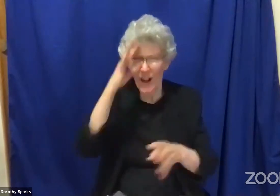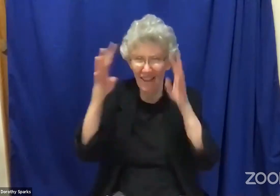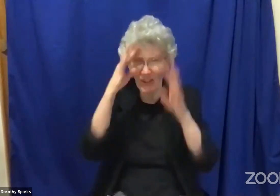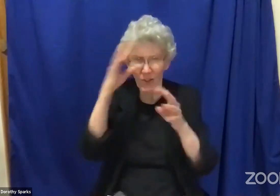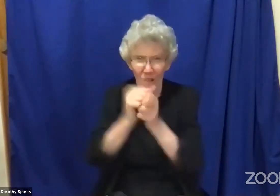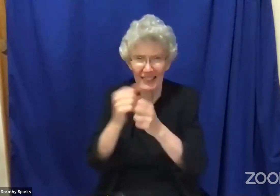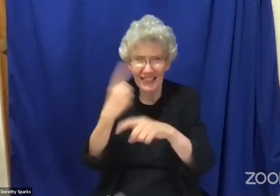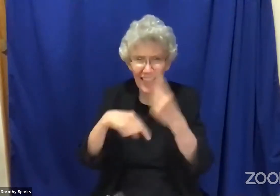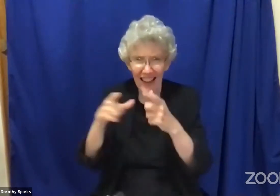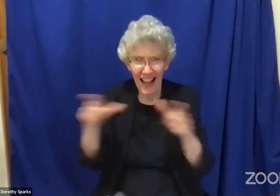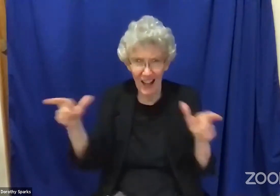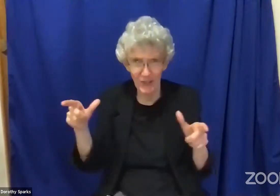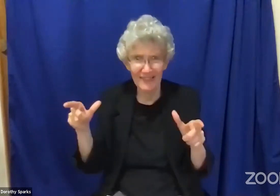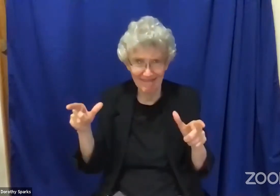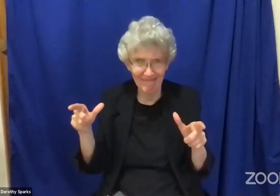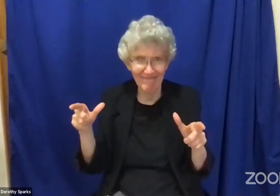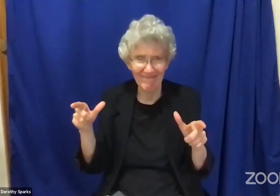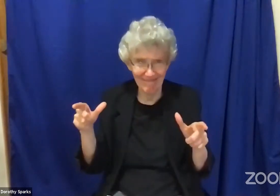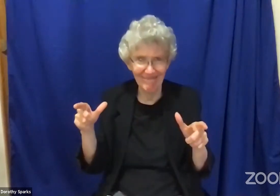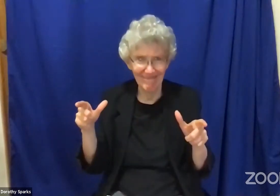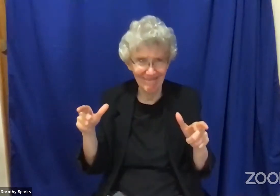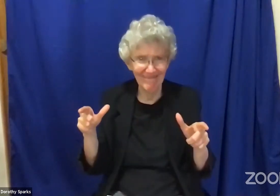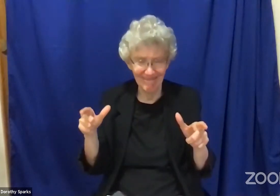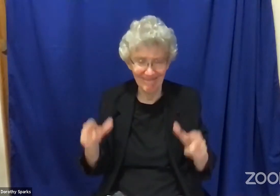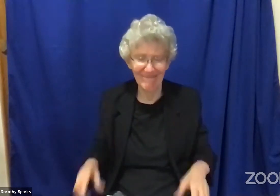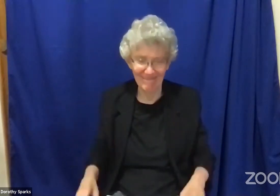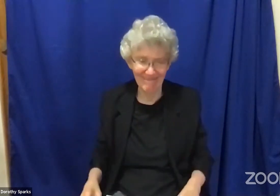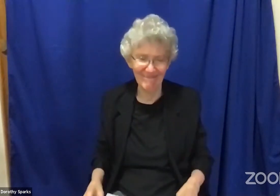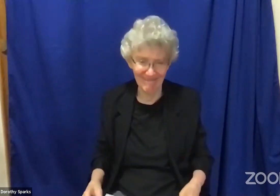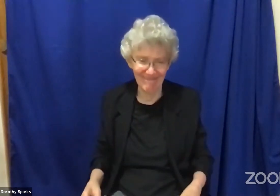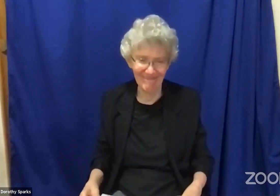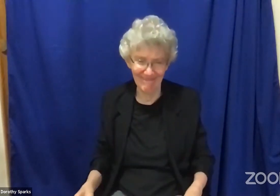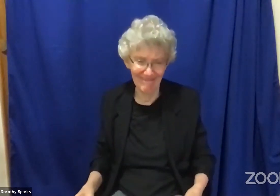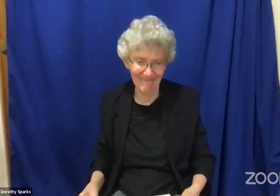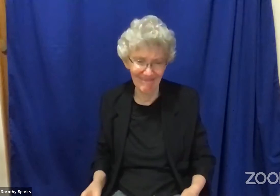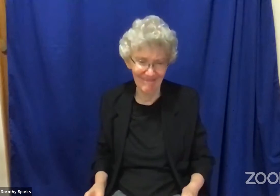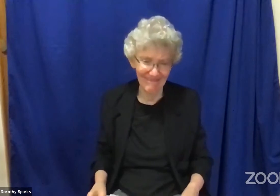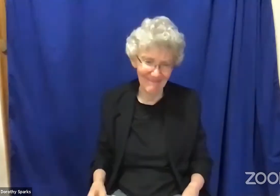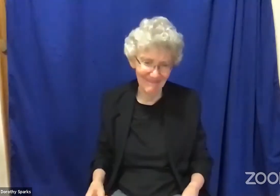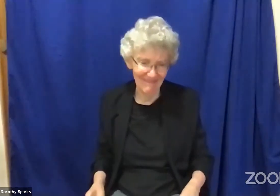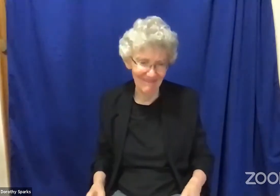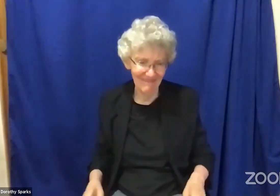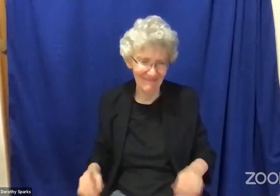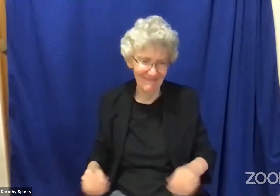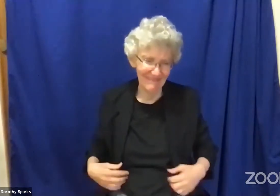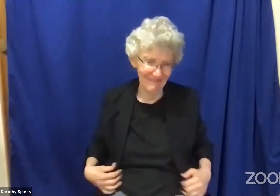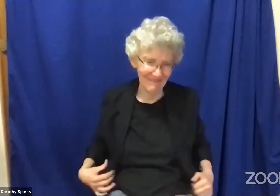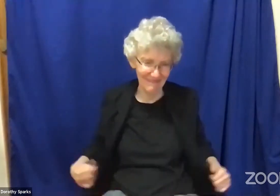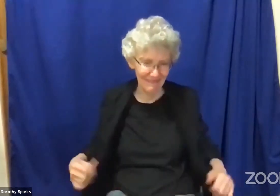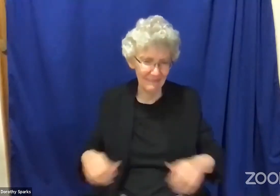And so and that God created sign language and allowed us